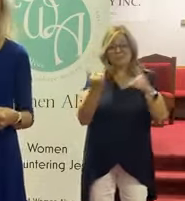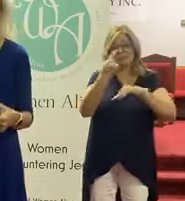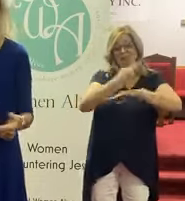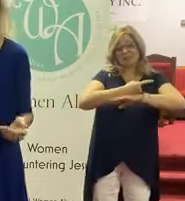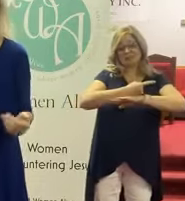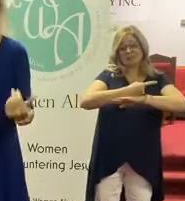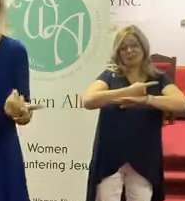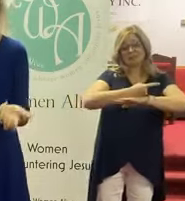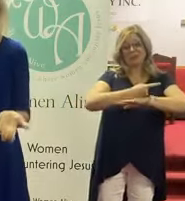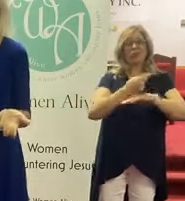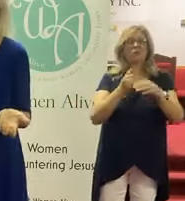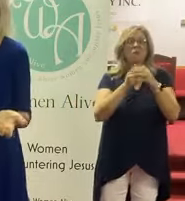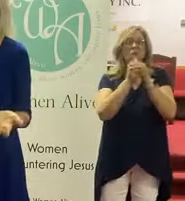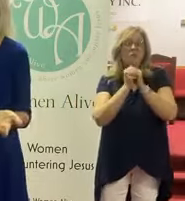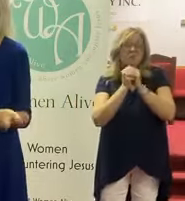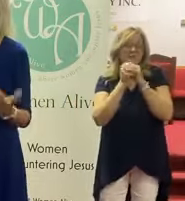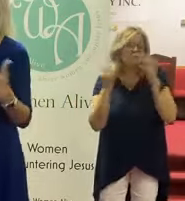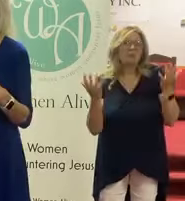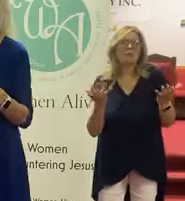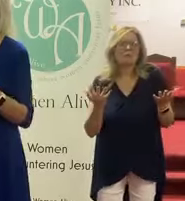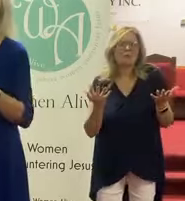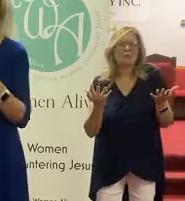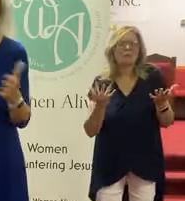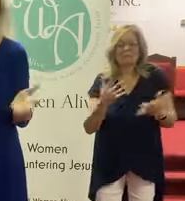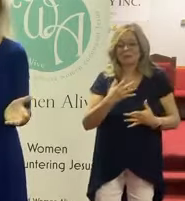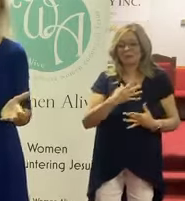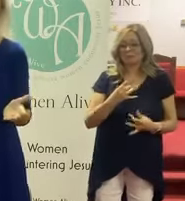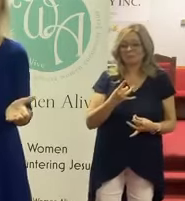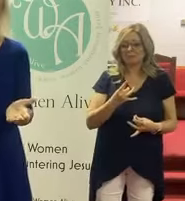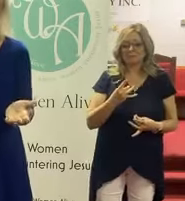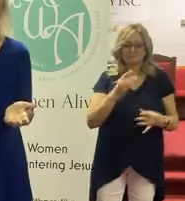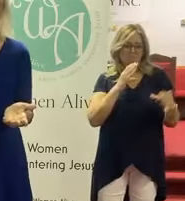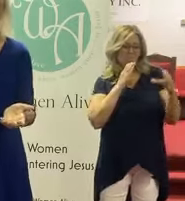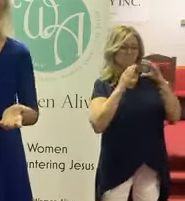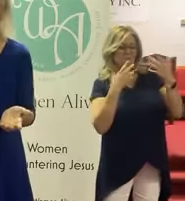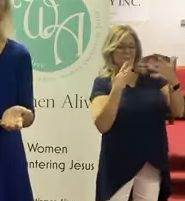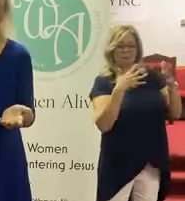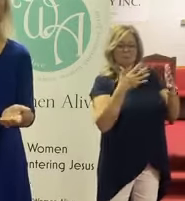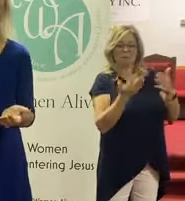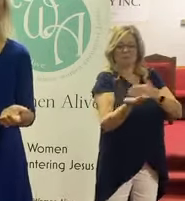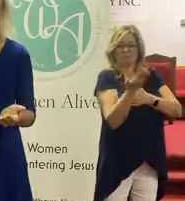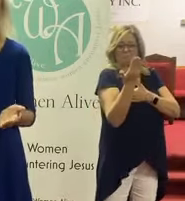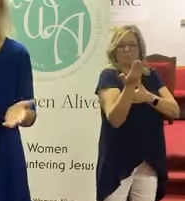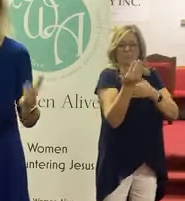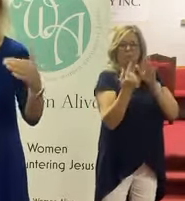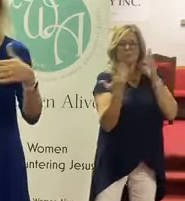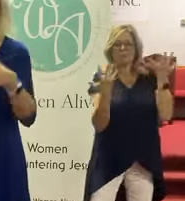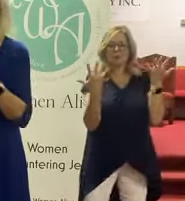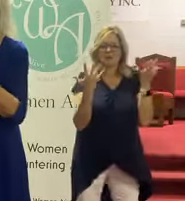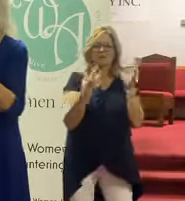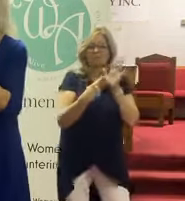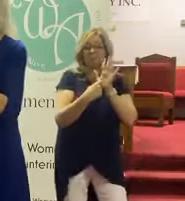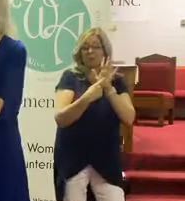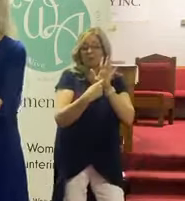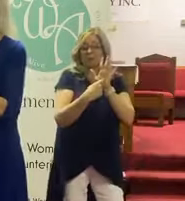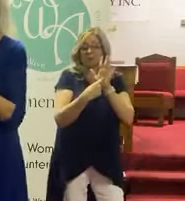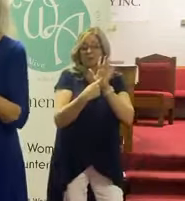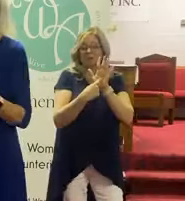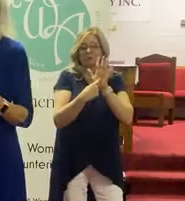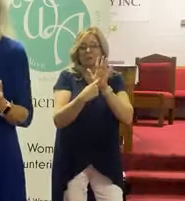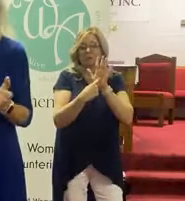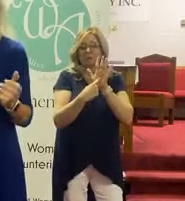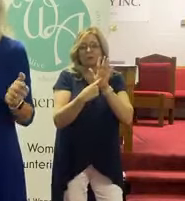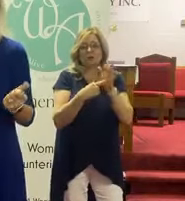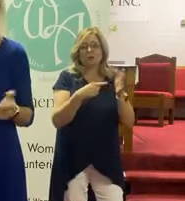about worship. And it's interesting because our conversation already this morning has been just